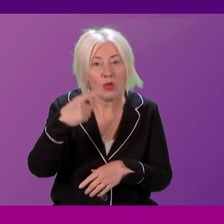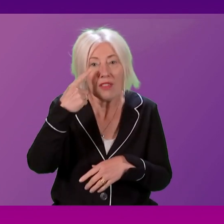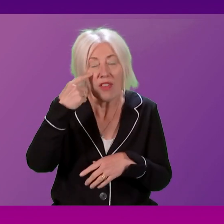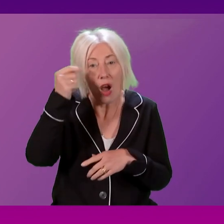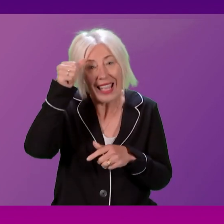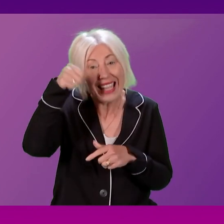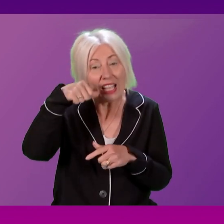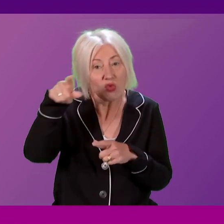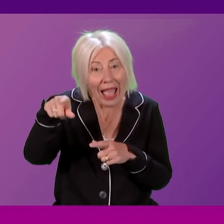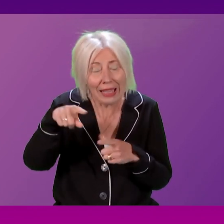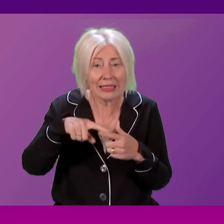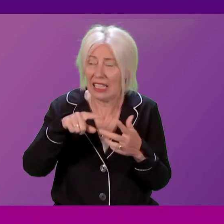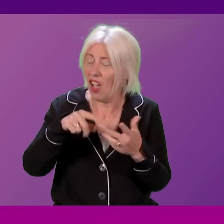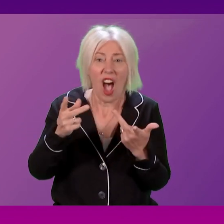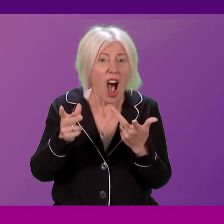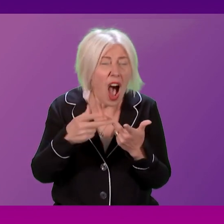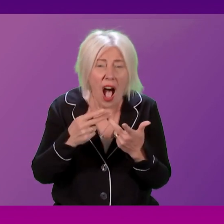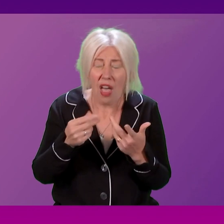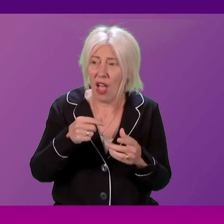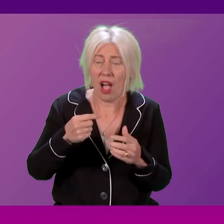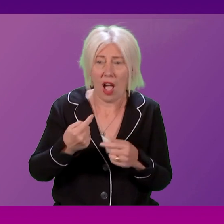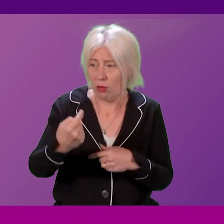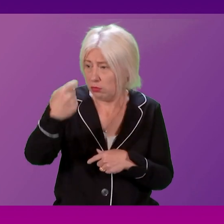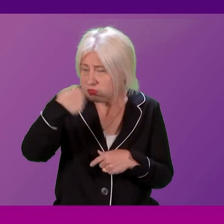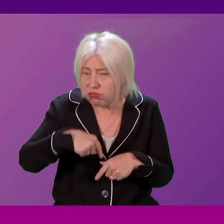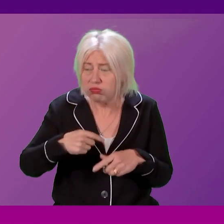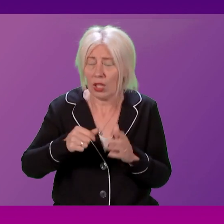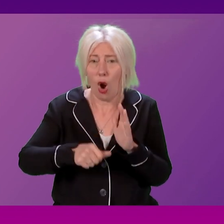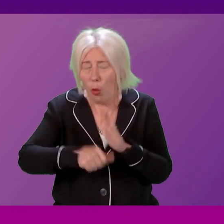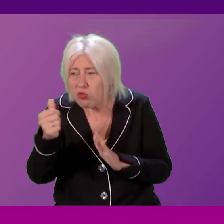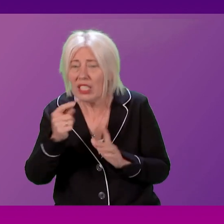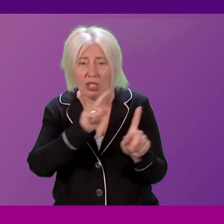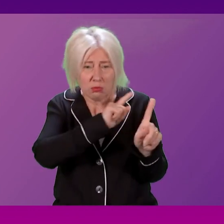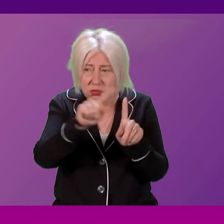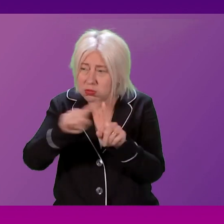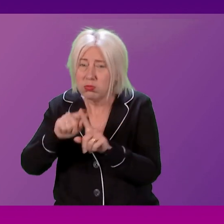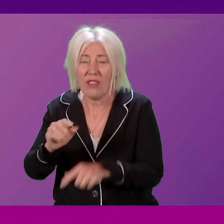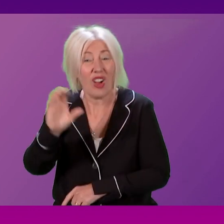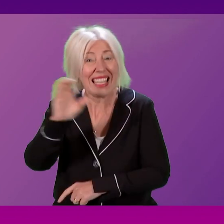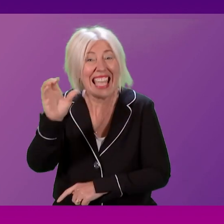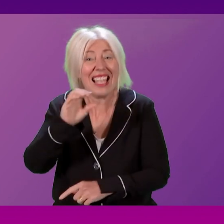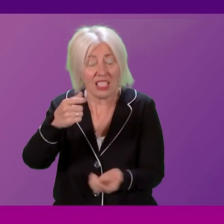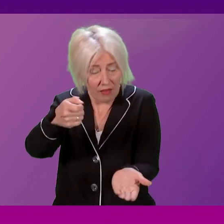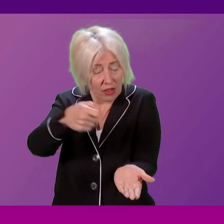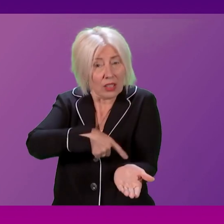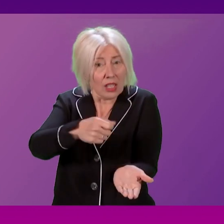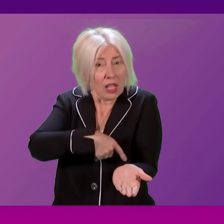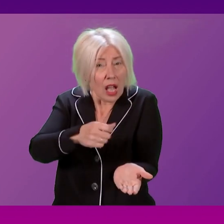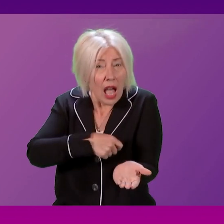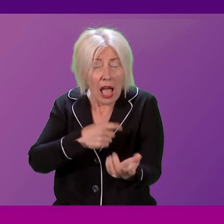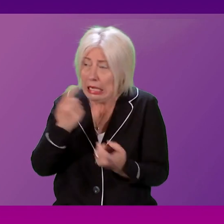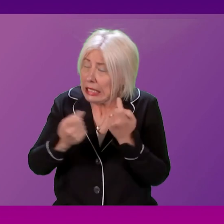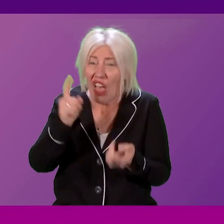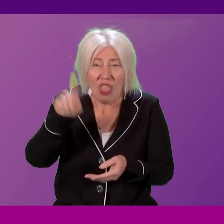£3,000 for a colonoscopy, £4,000 for a hernia repair, and even cancer patients forced to find thousands of pounds